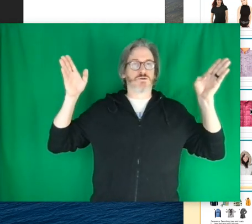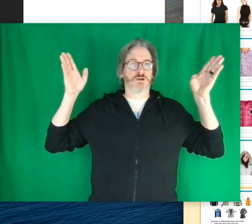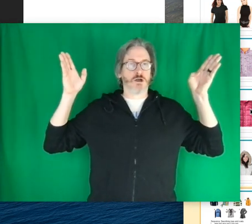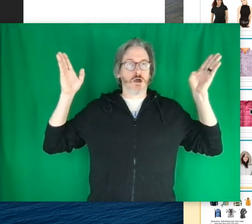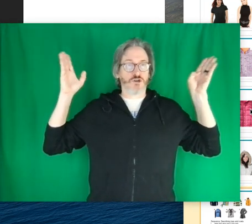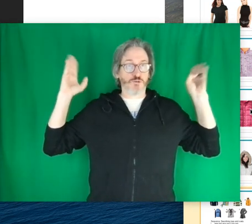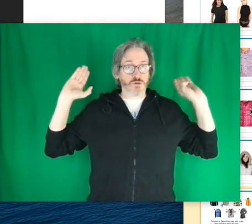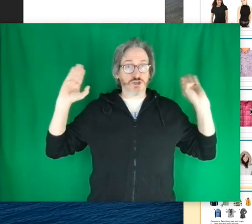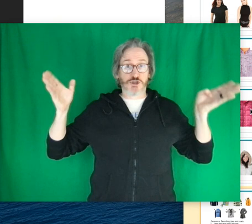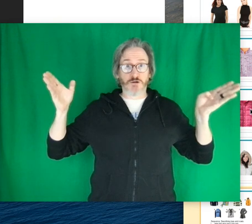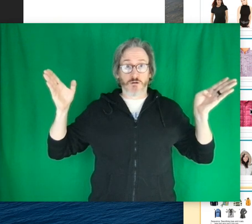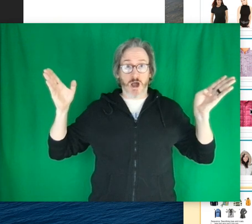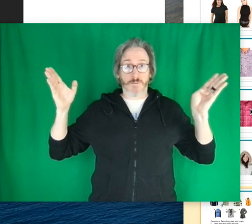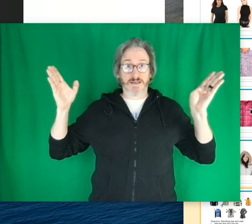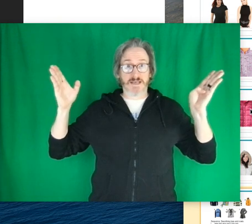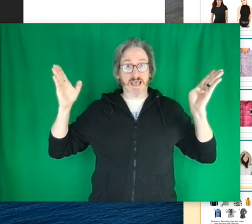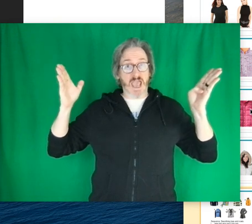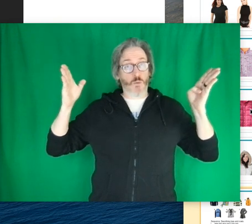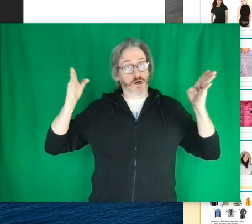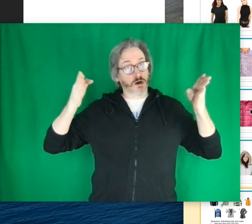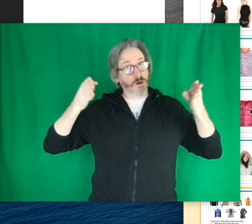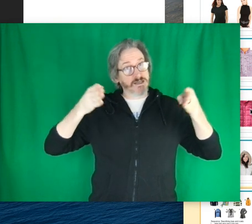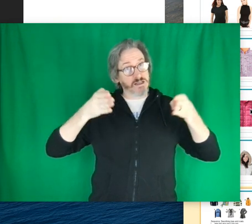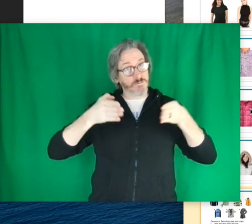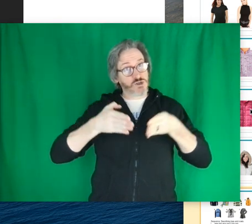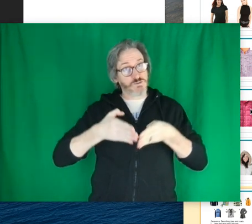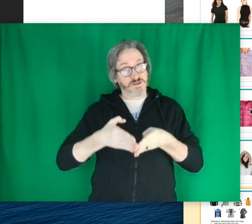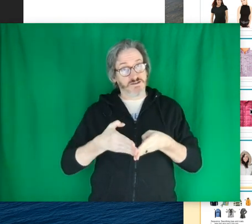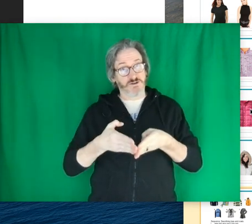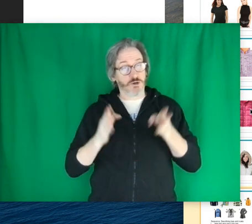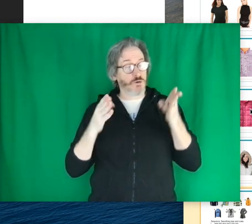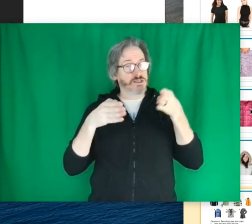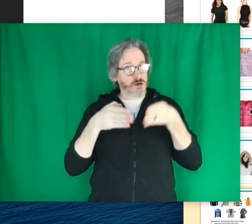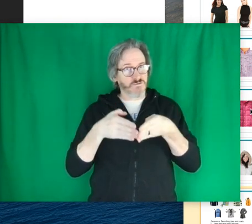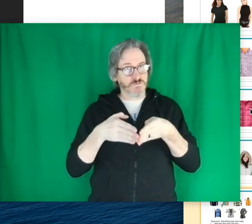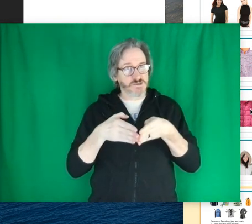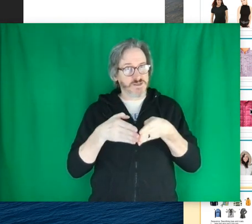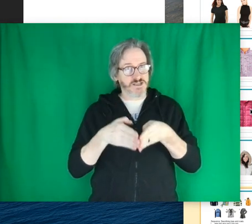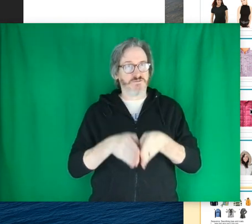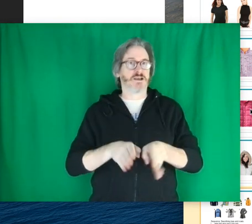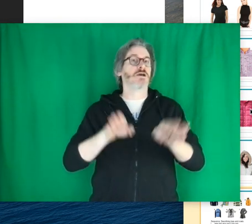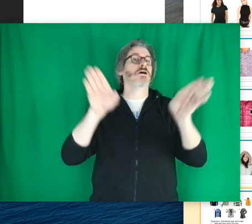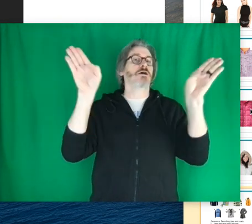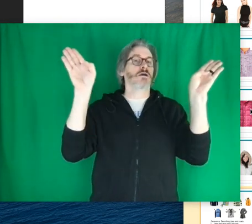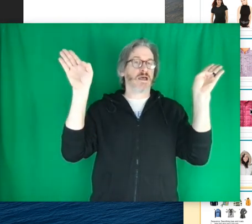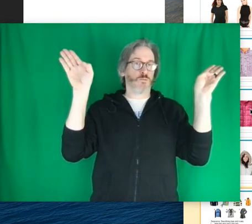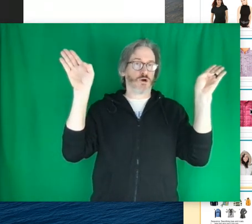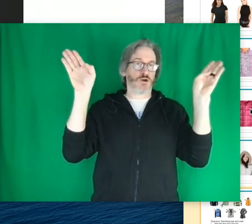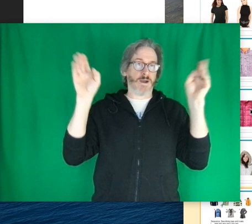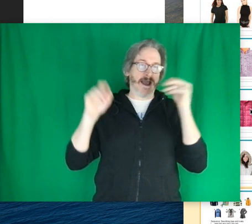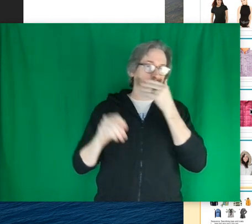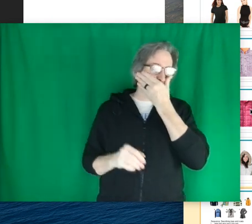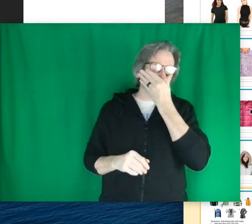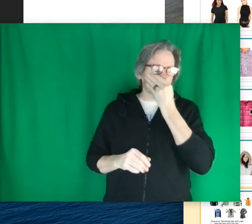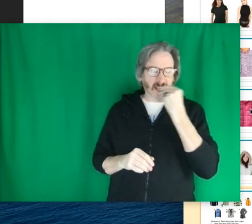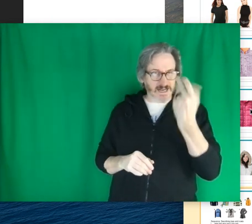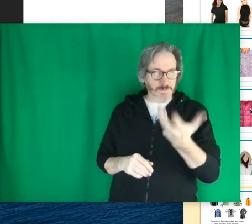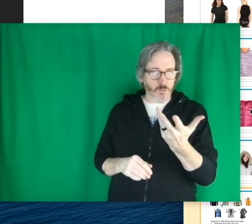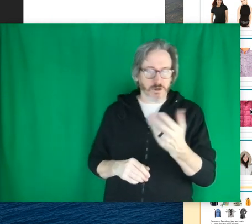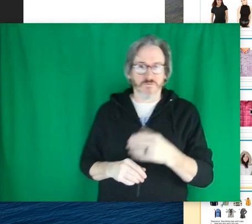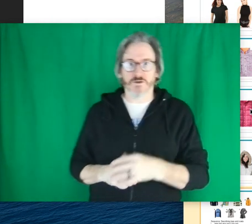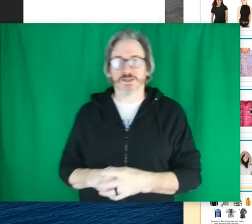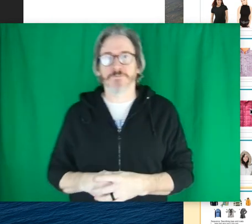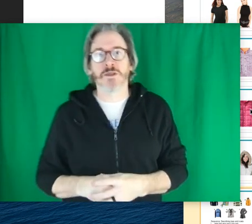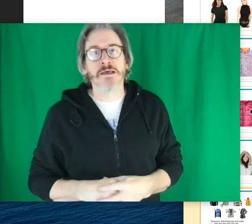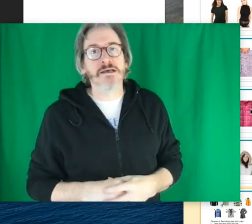tend to start with the most general comment and work our way to the most specific. You don't want to start from the specific and work your way out. That